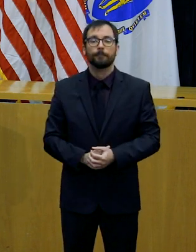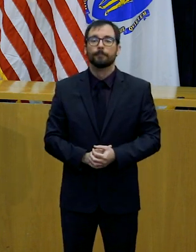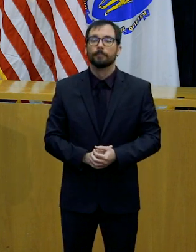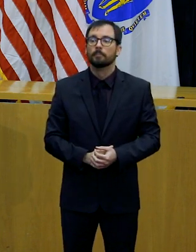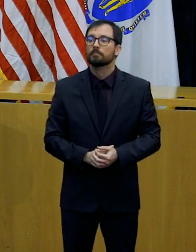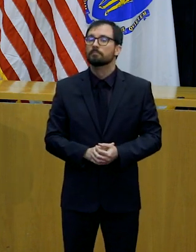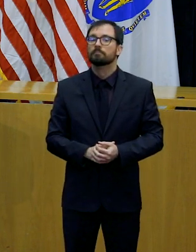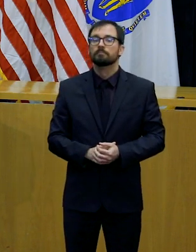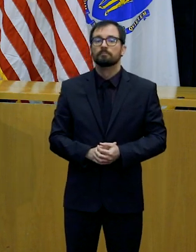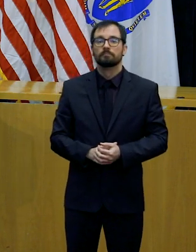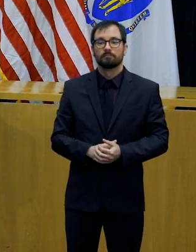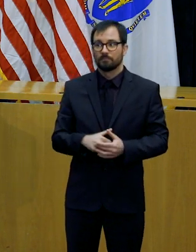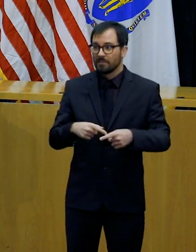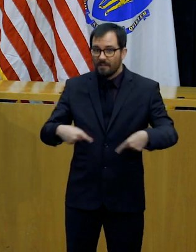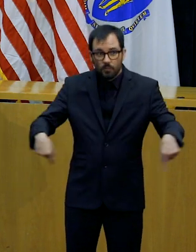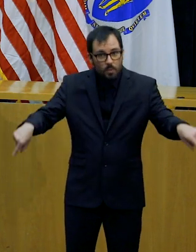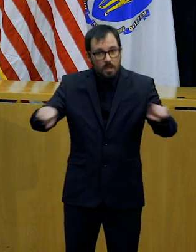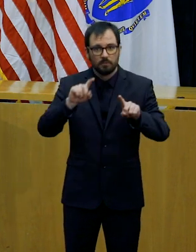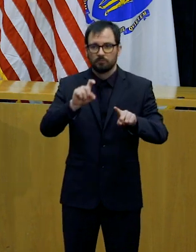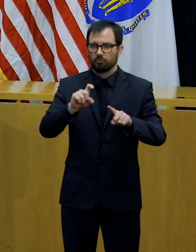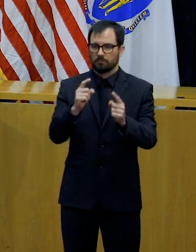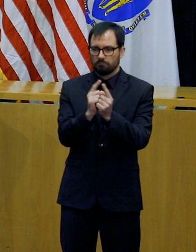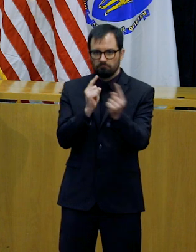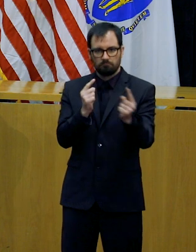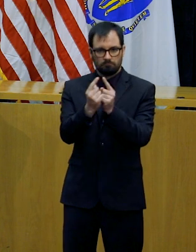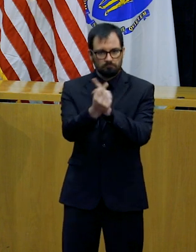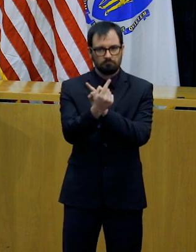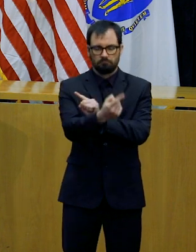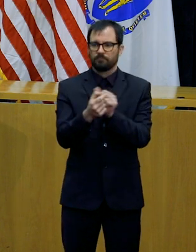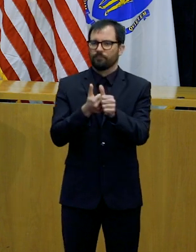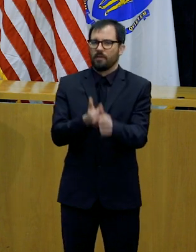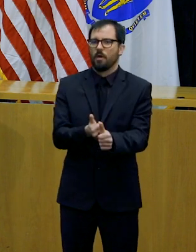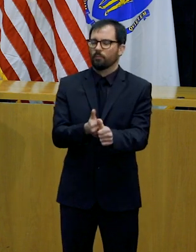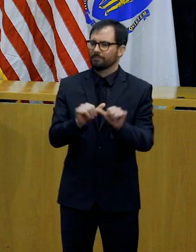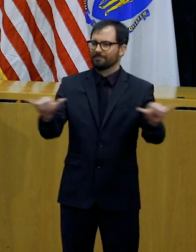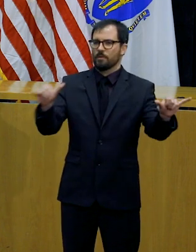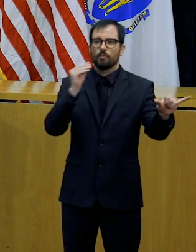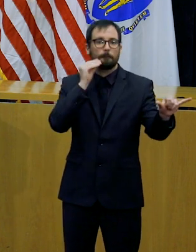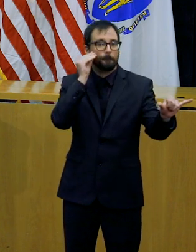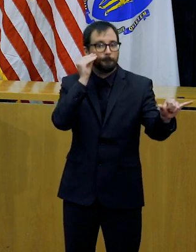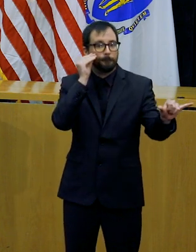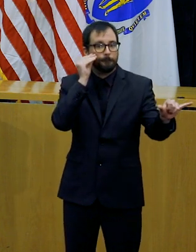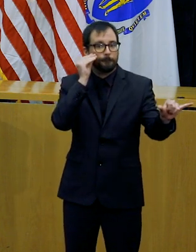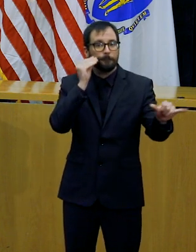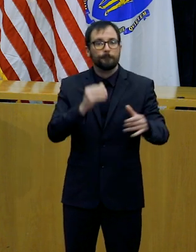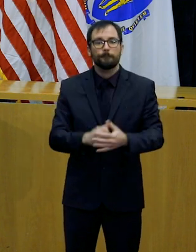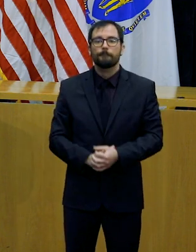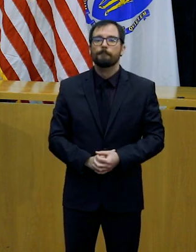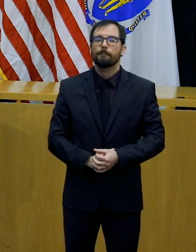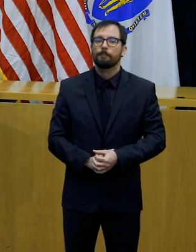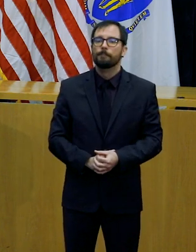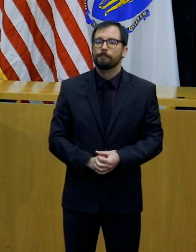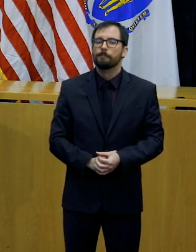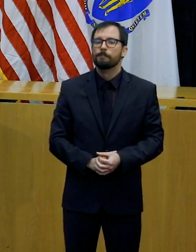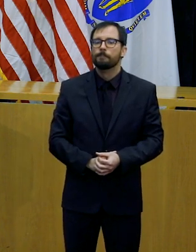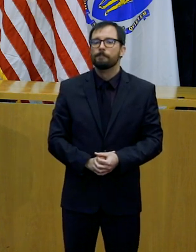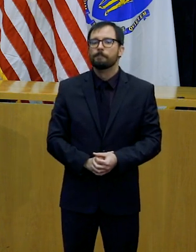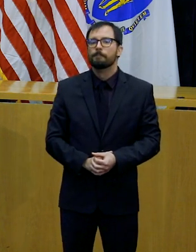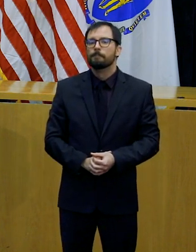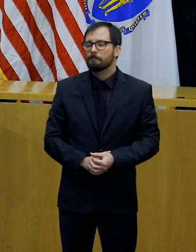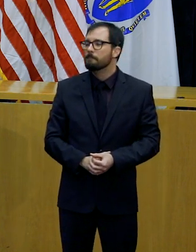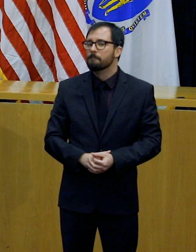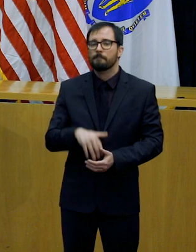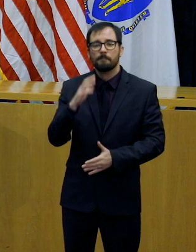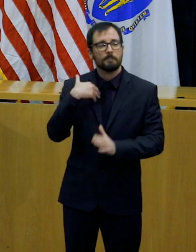needs to pay very close attention to. We know that these measures that we've outlined yesterday are going to be very